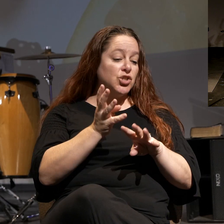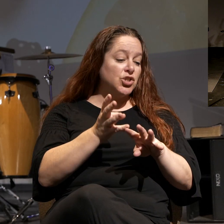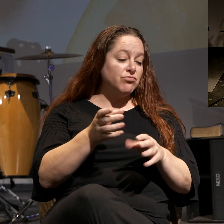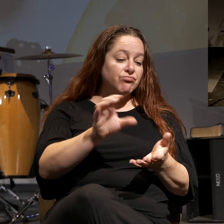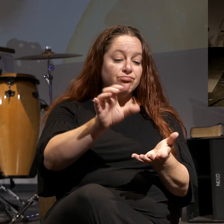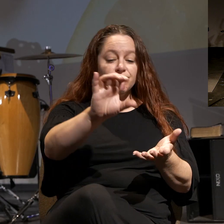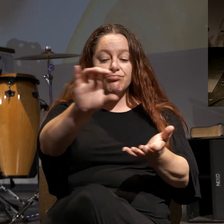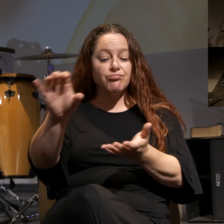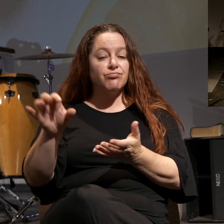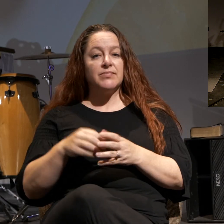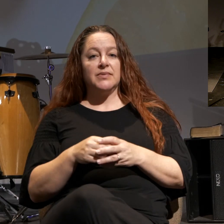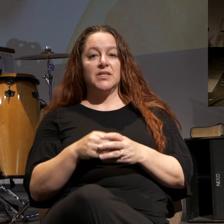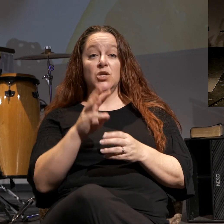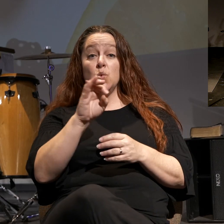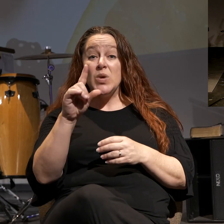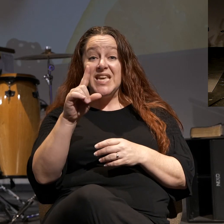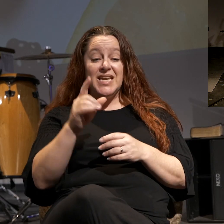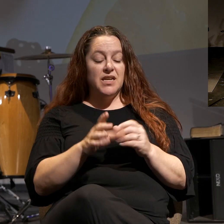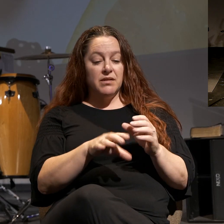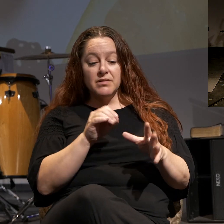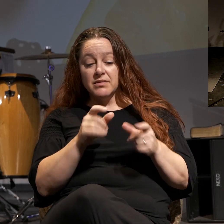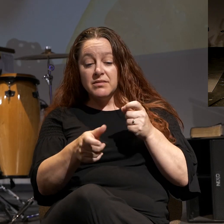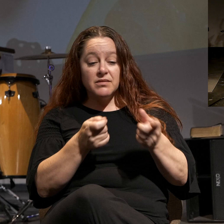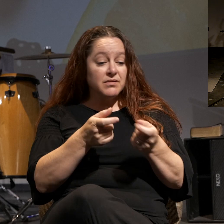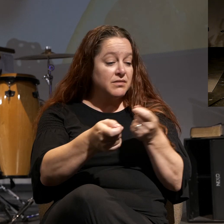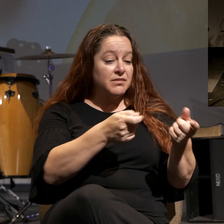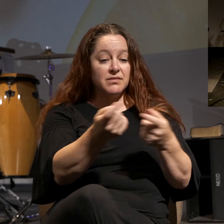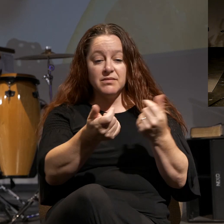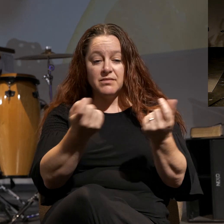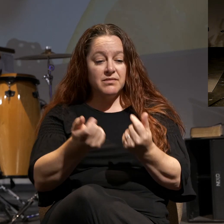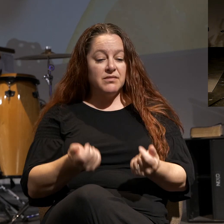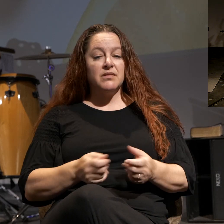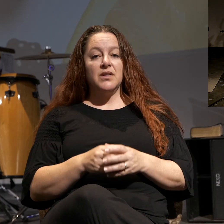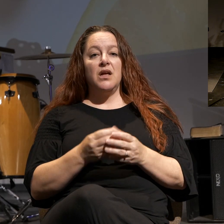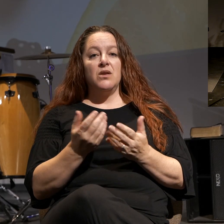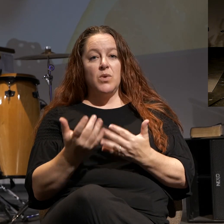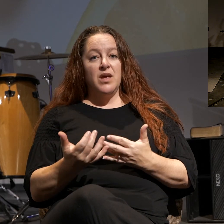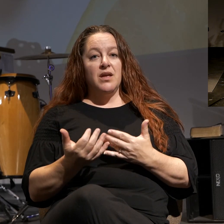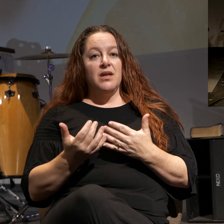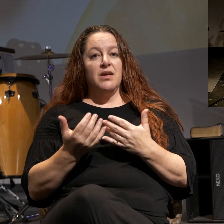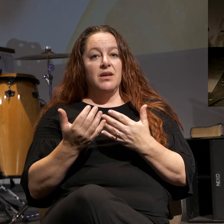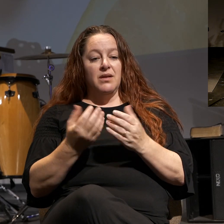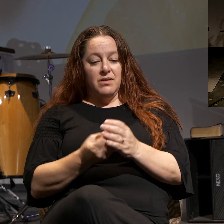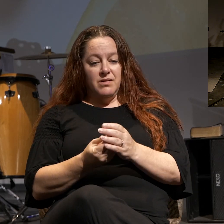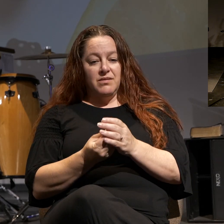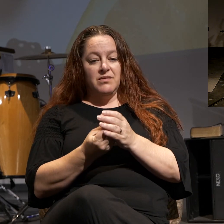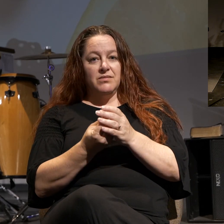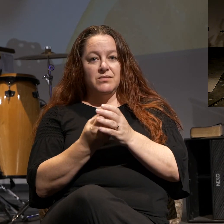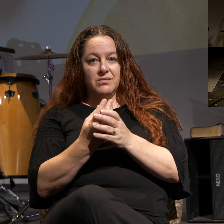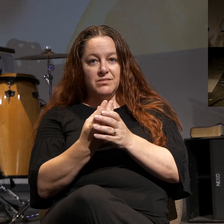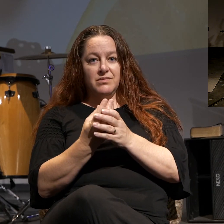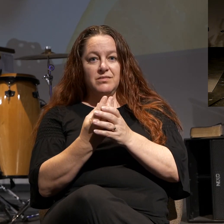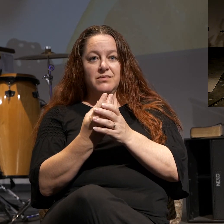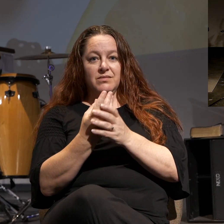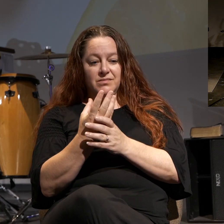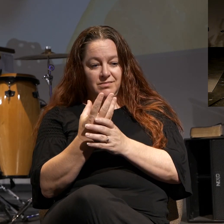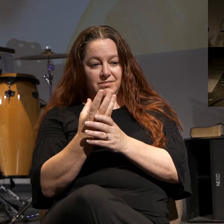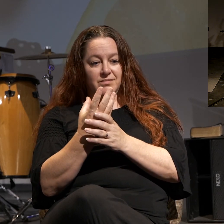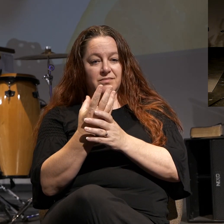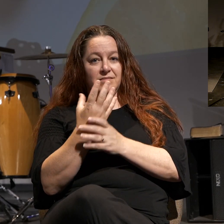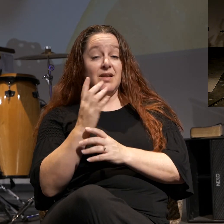and little by little, it grows into a plant that eventually produces fruit.